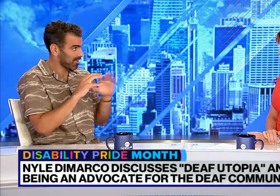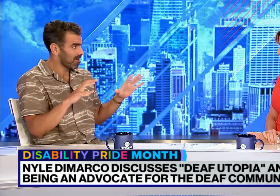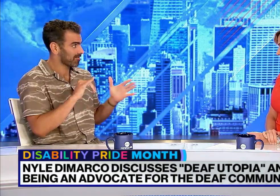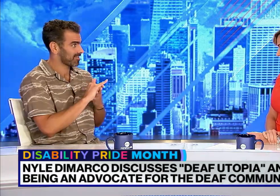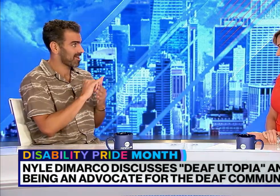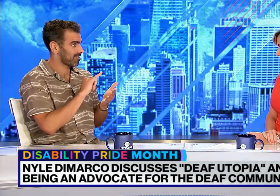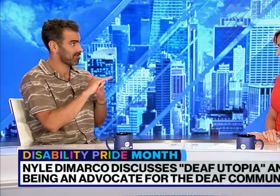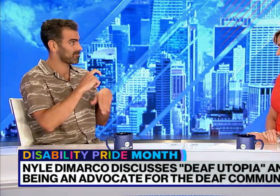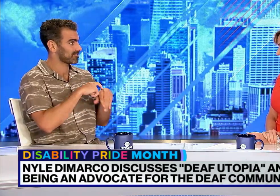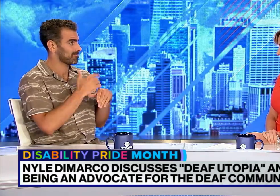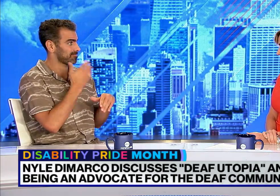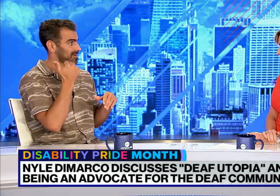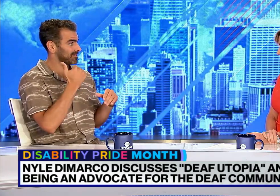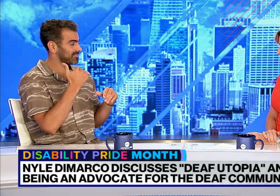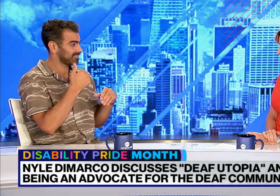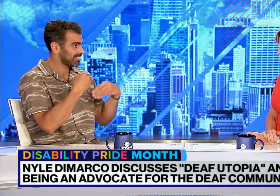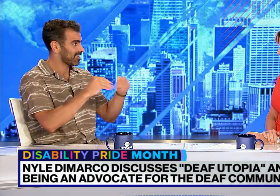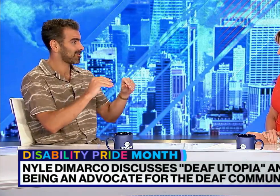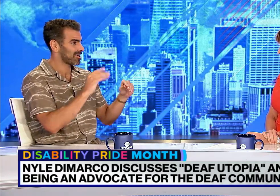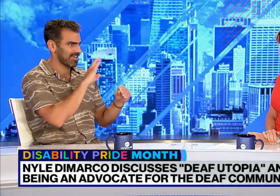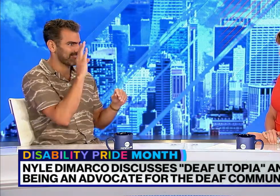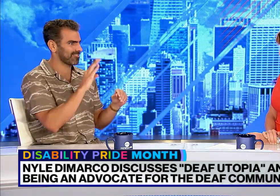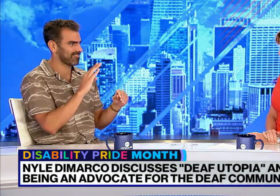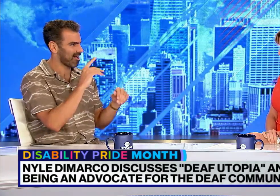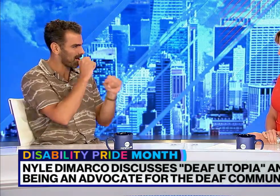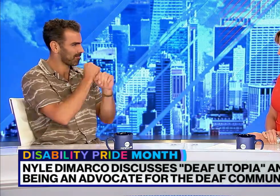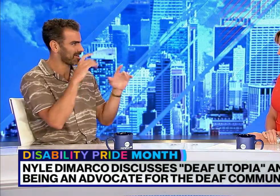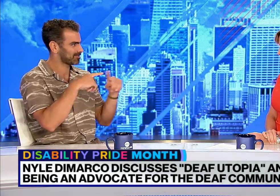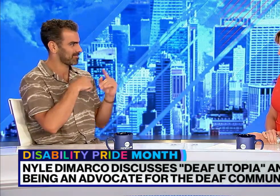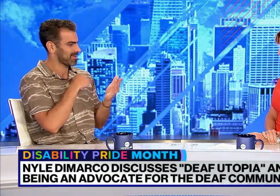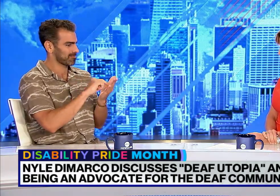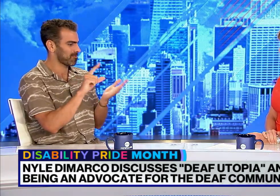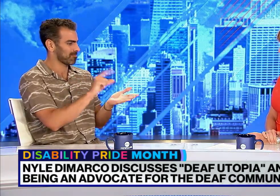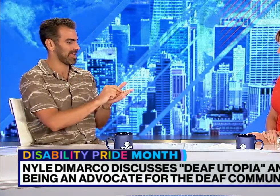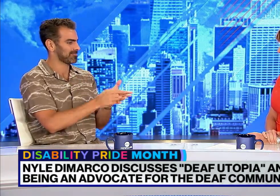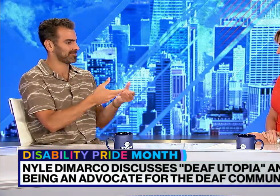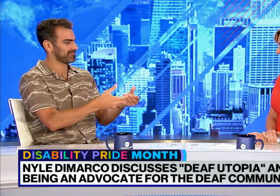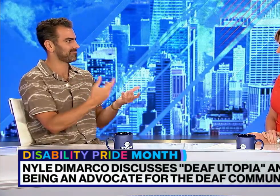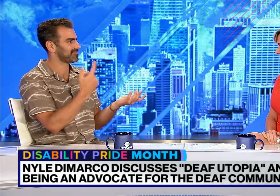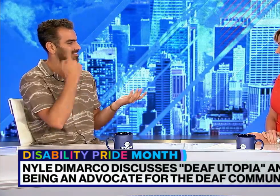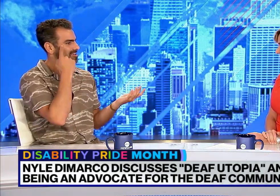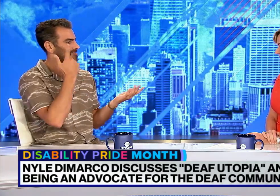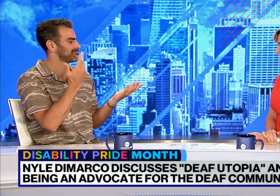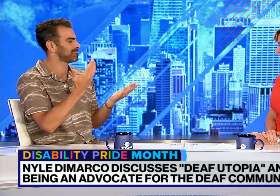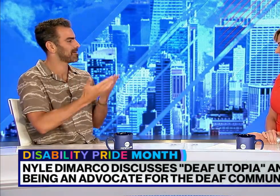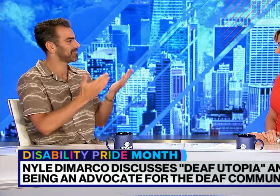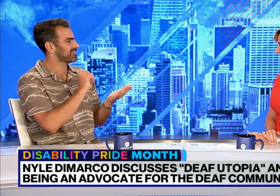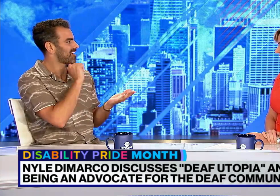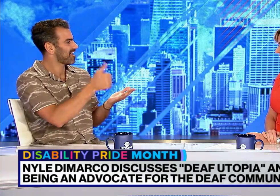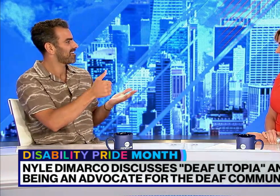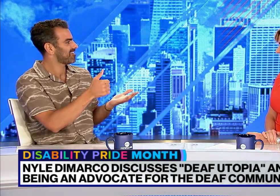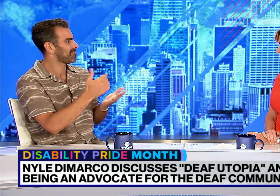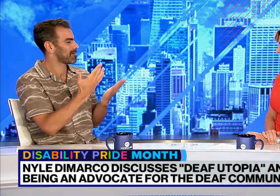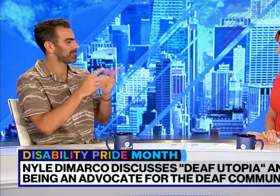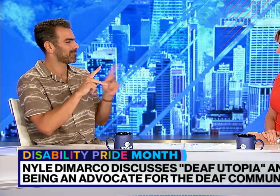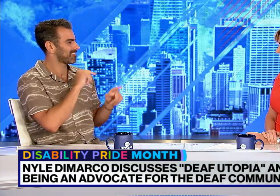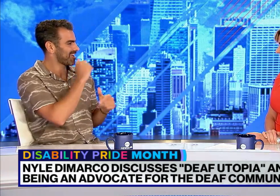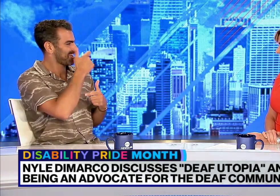of all, I am mind blown that it was a bestseller. I could have never possibly imagined that when we went to publish it.